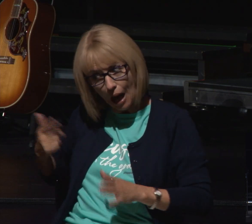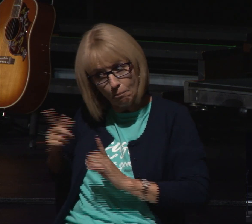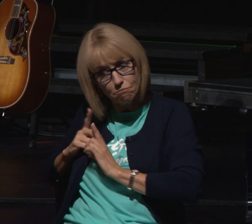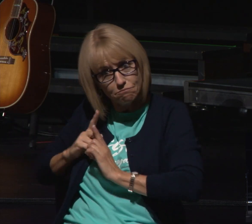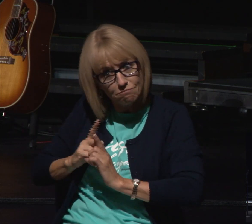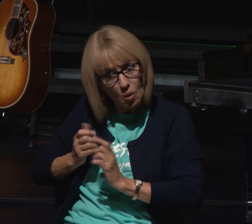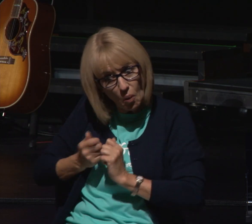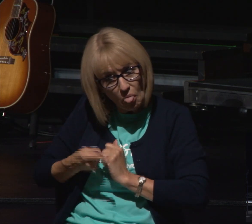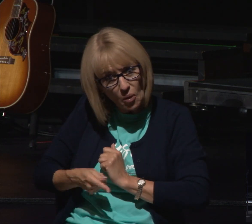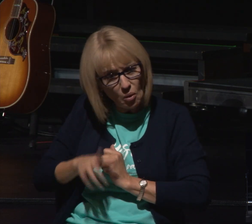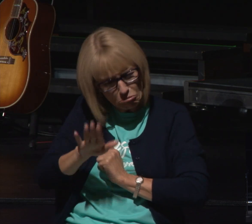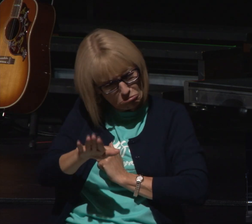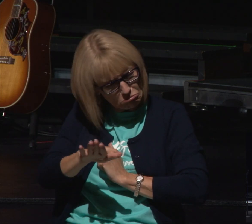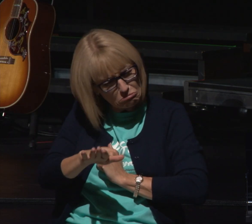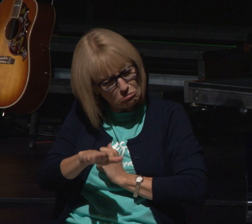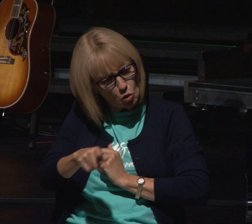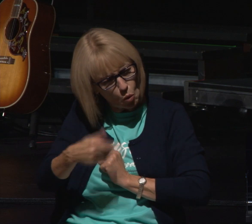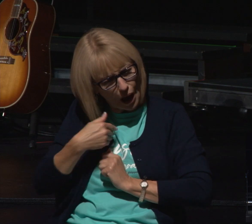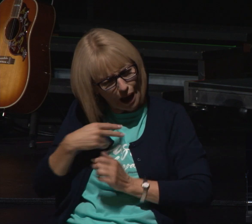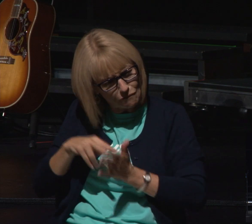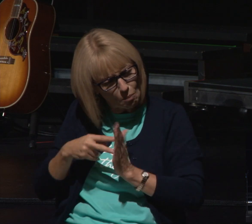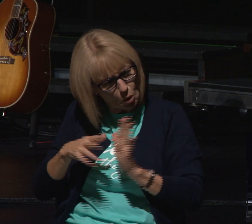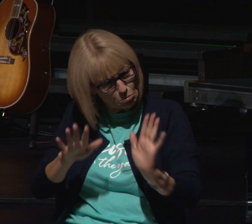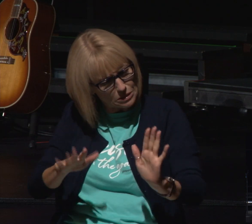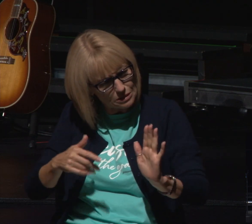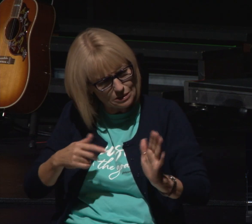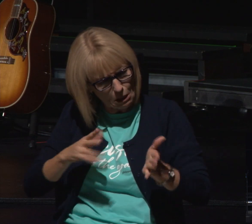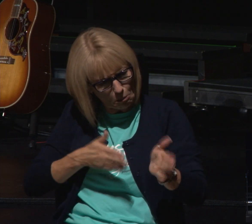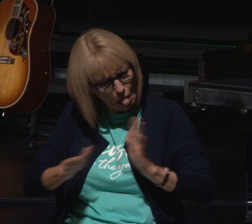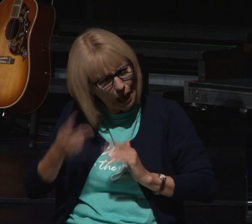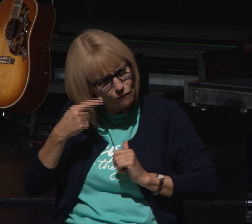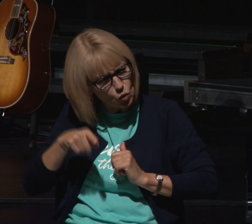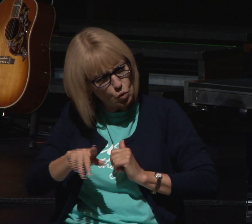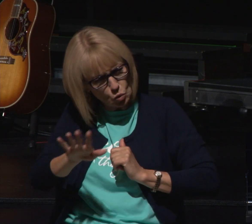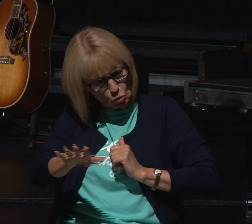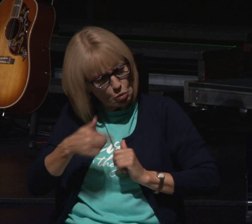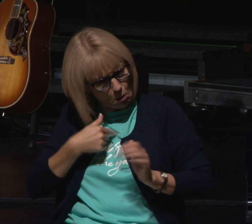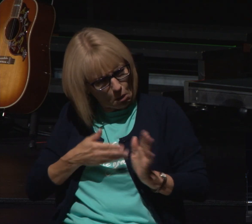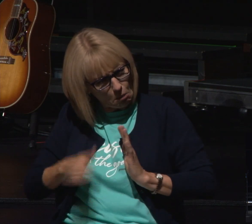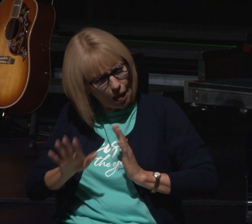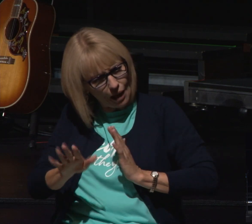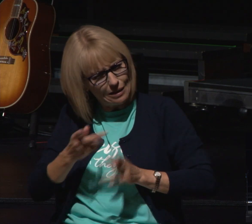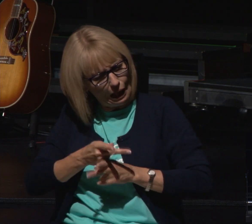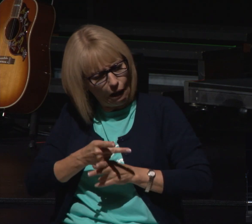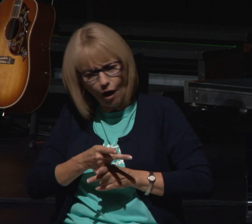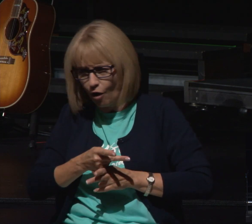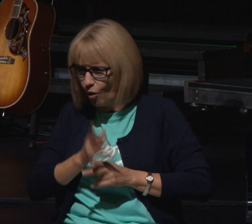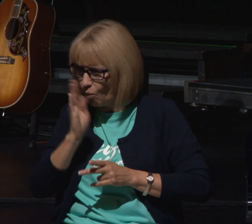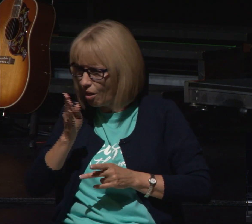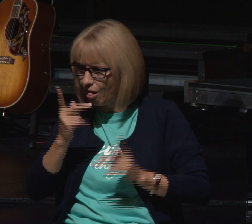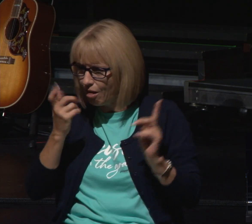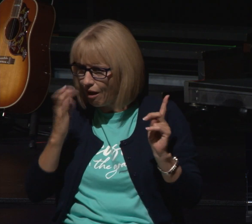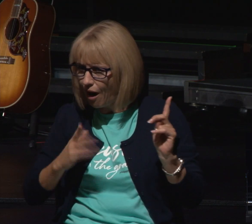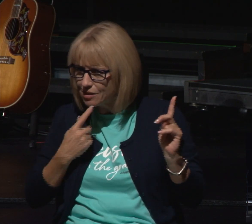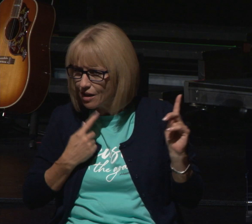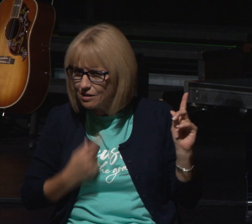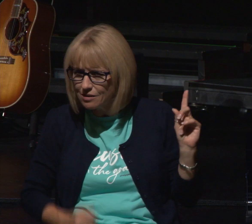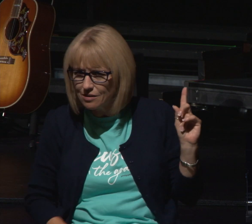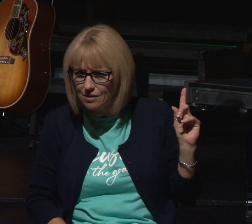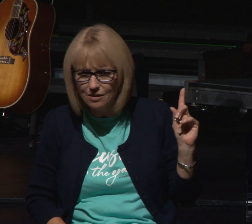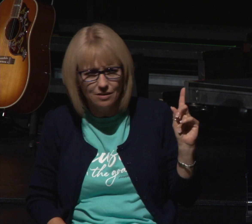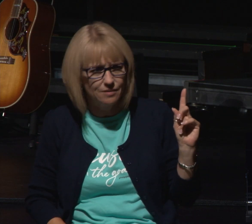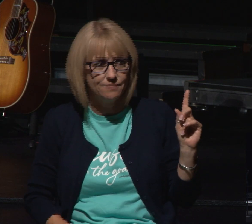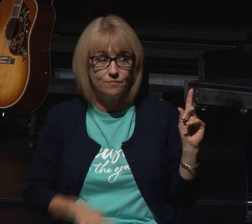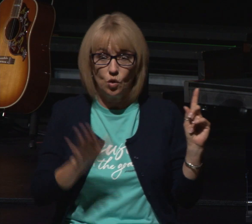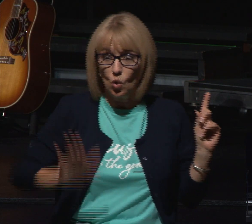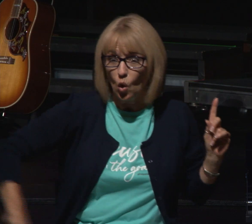i'm there with you and know that you have a purpose and a plan ahead of you and i'm not sure where you're at or what your story